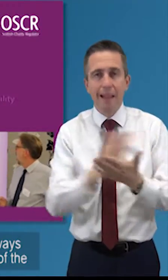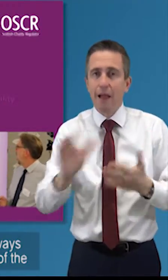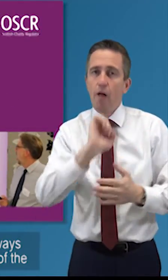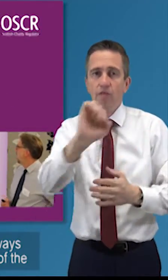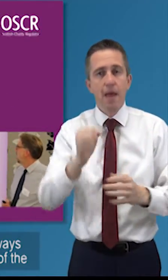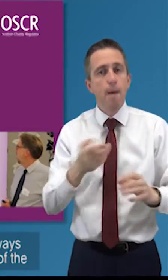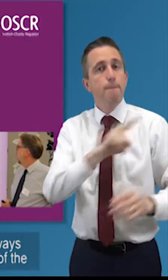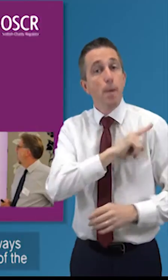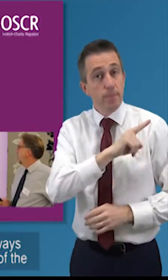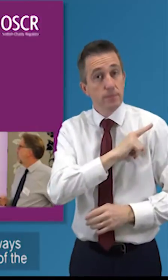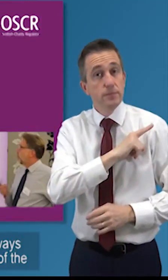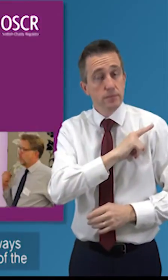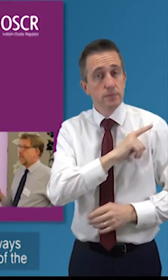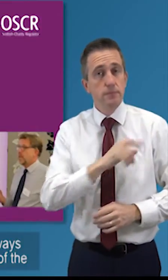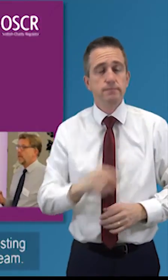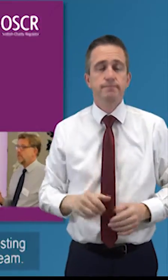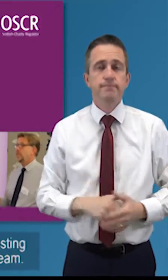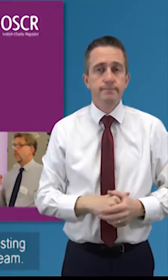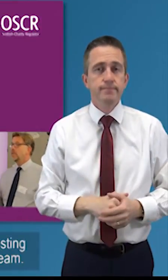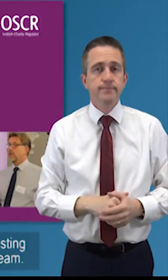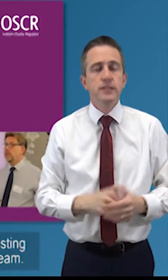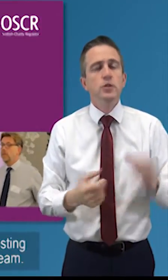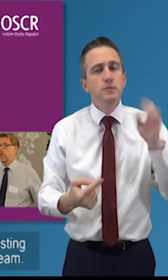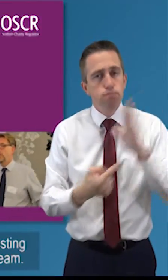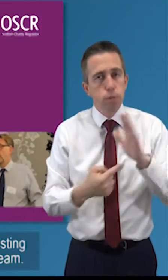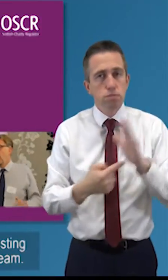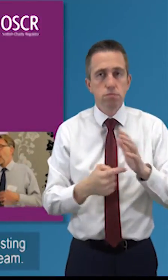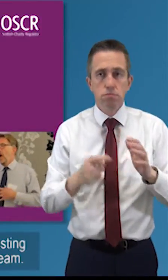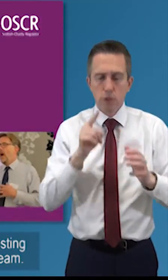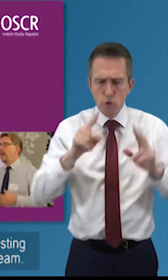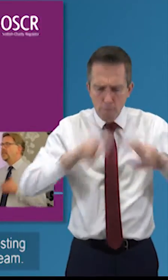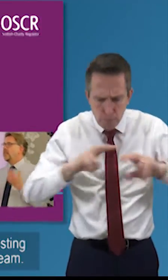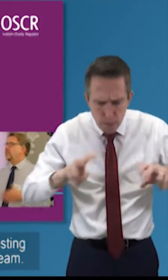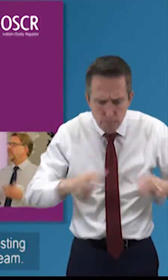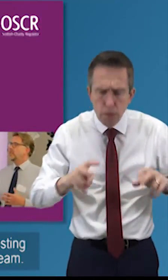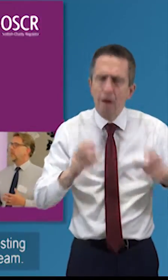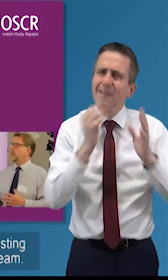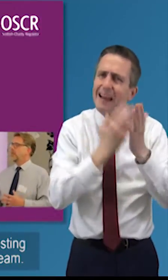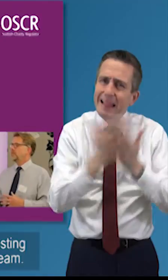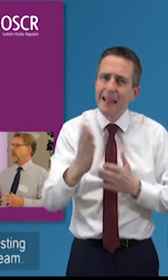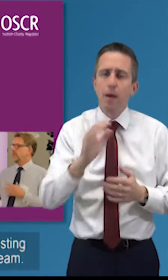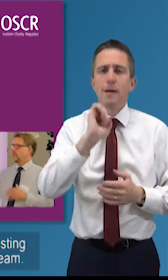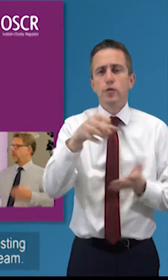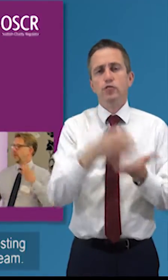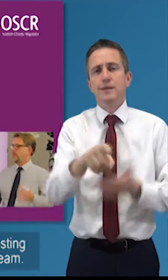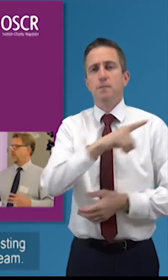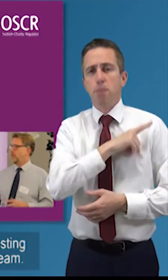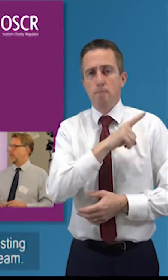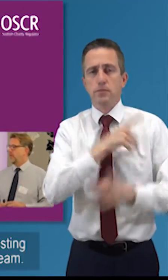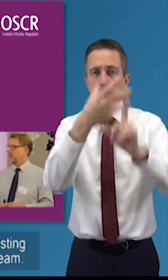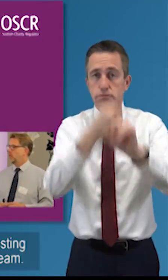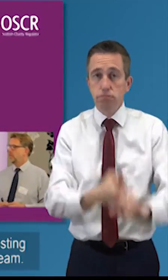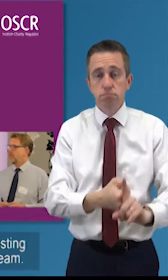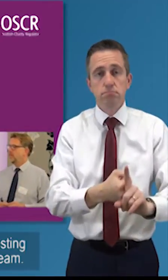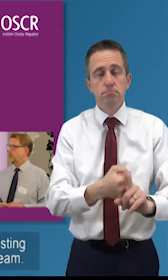and one of the key things is to understand the purpose and it's it's interesting thinking about uh the perspective of